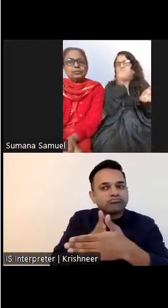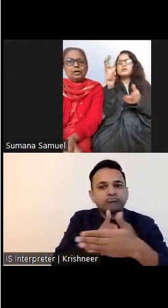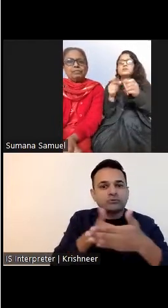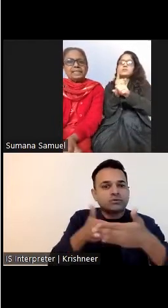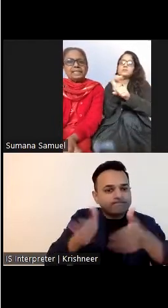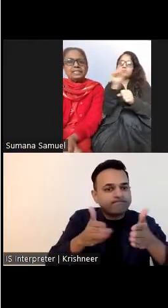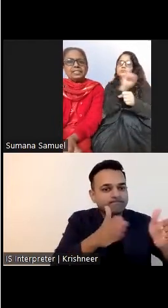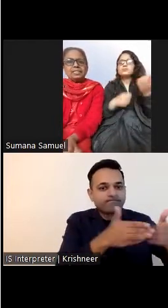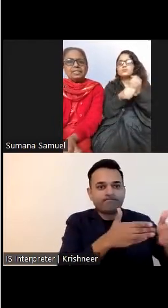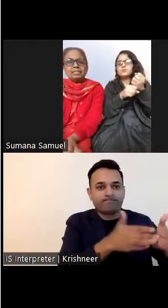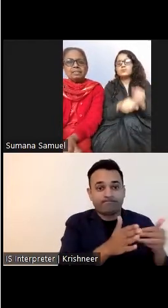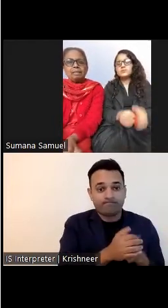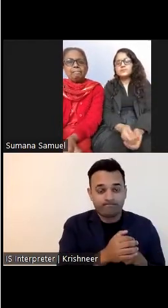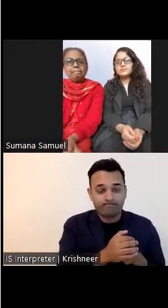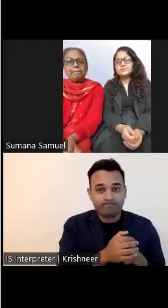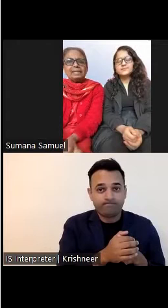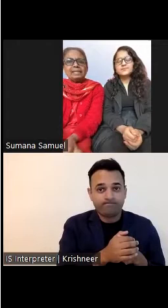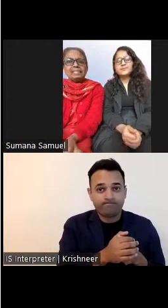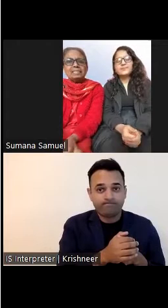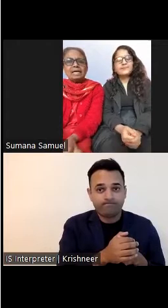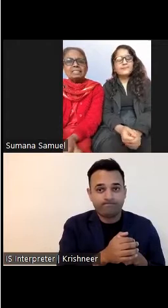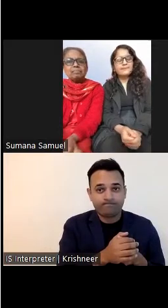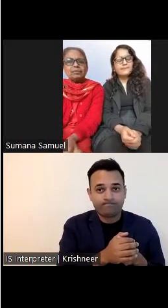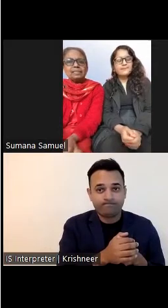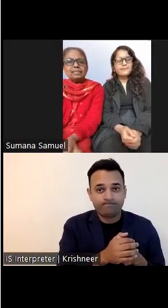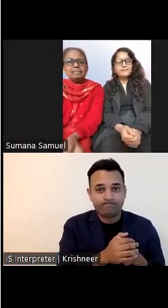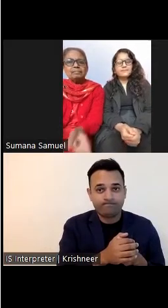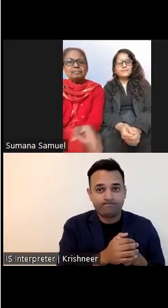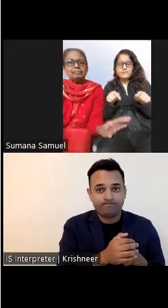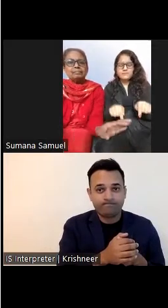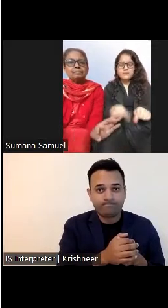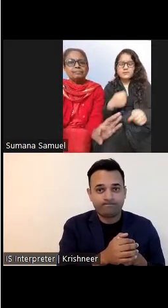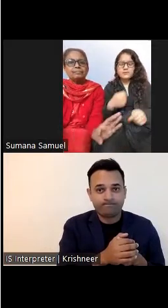To our teachers, mentors, and supporters.